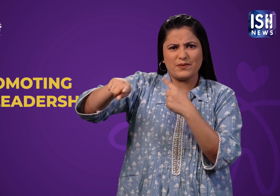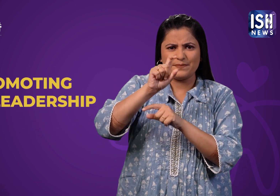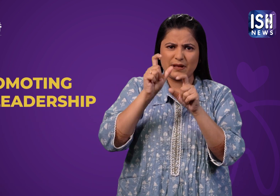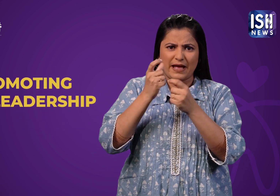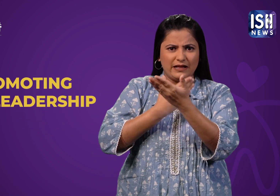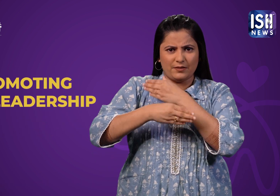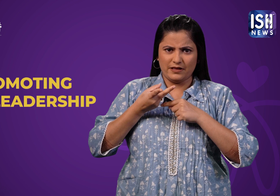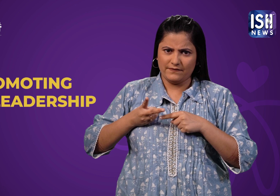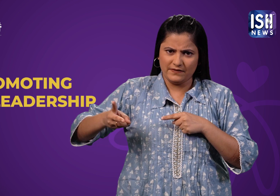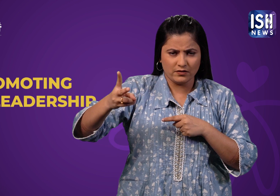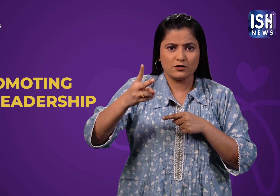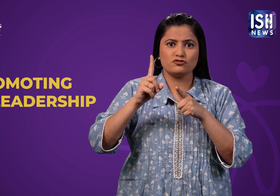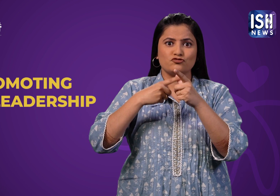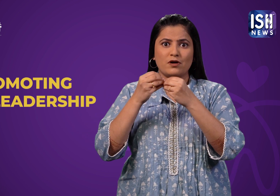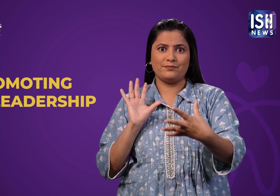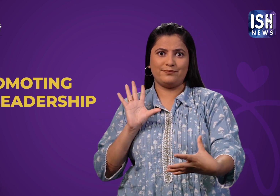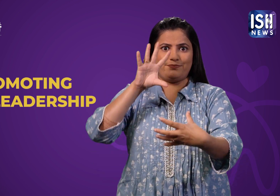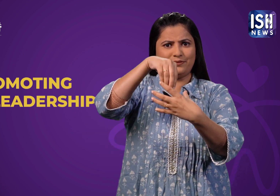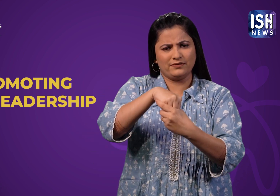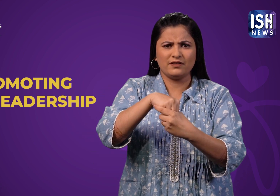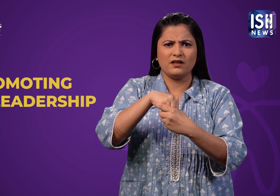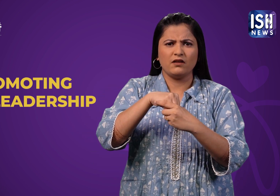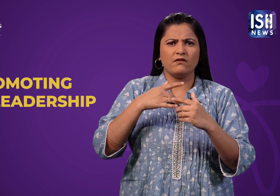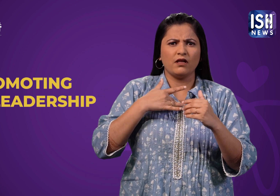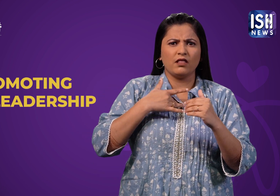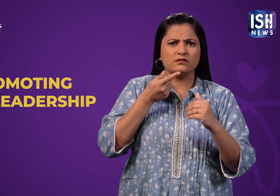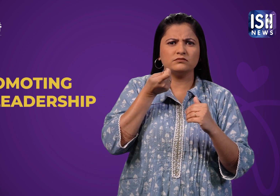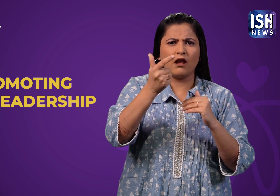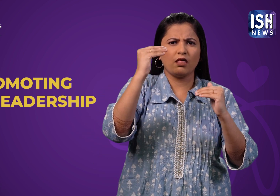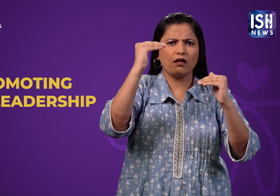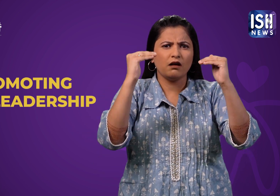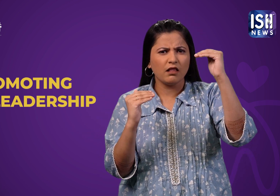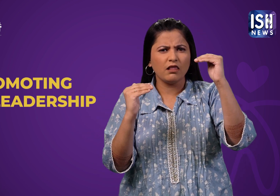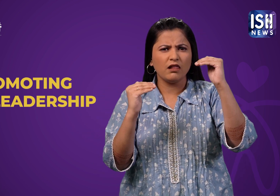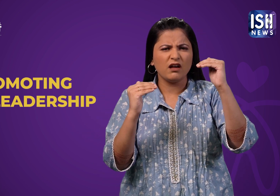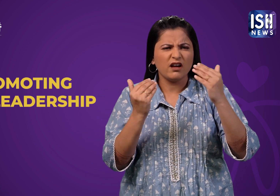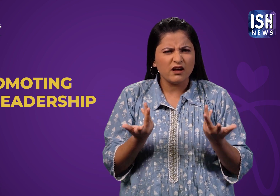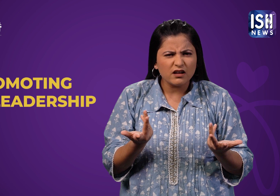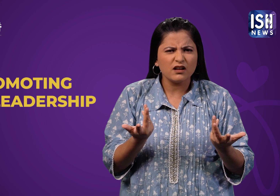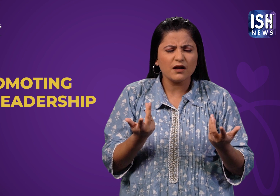Promoting new leadership. The forum will discuss solutions to resolve inequality,